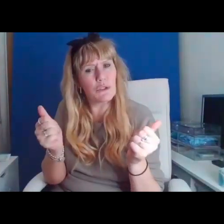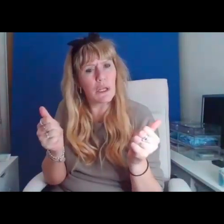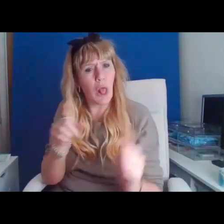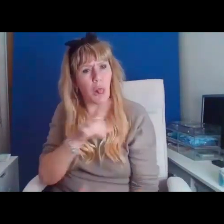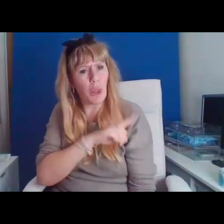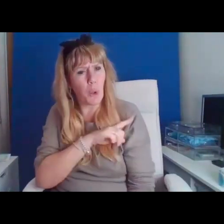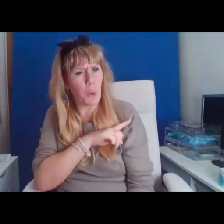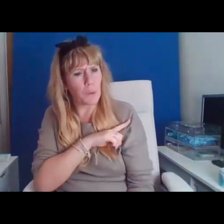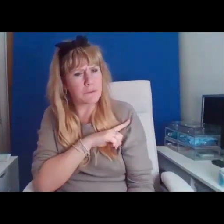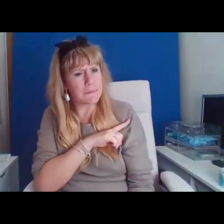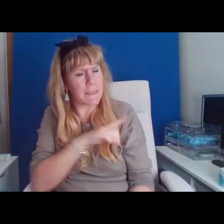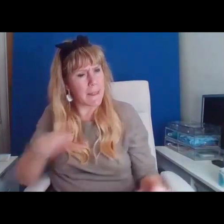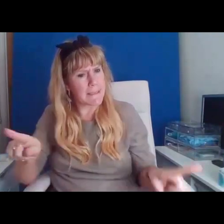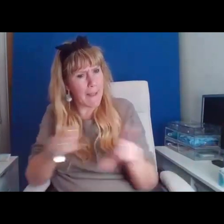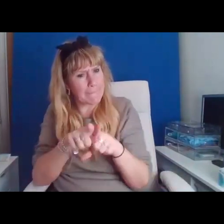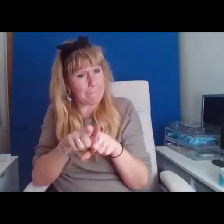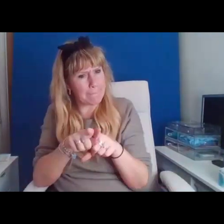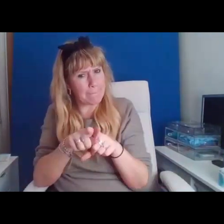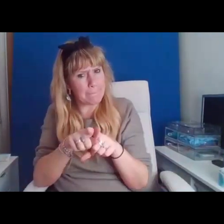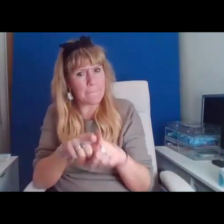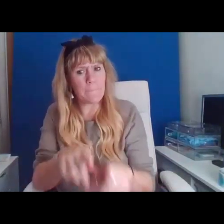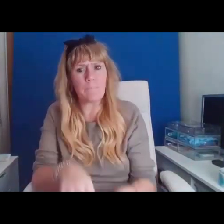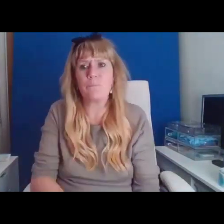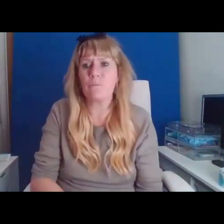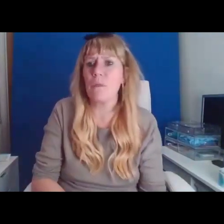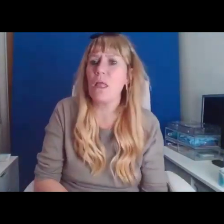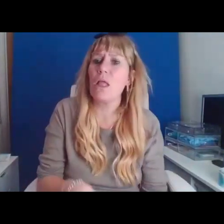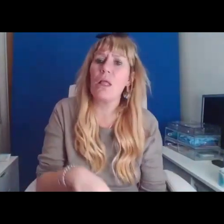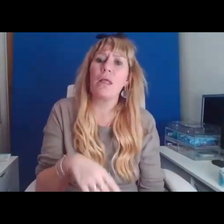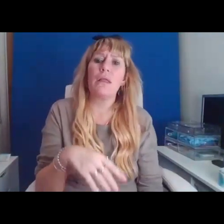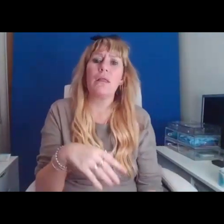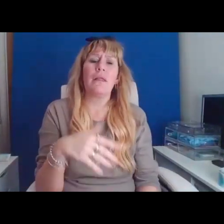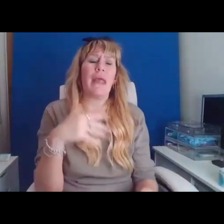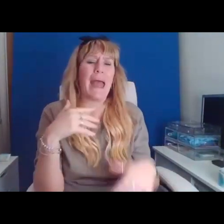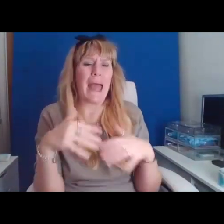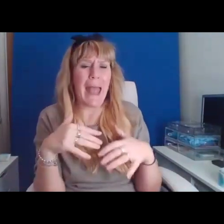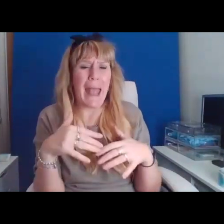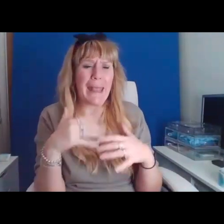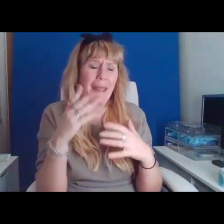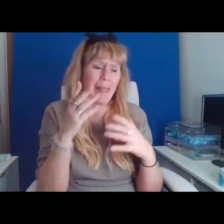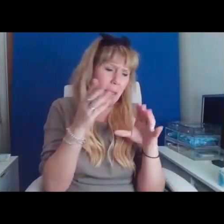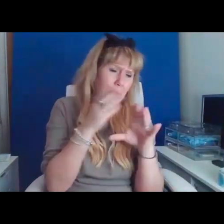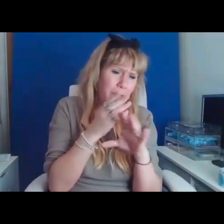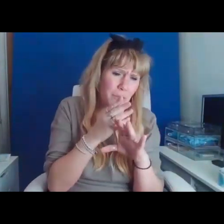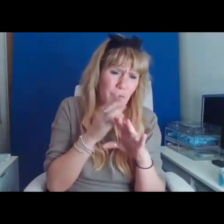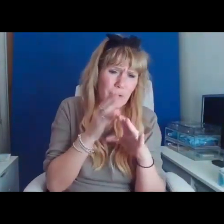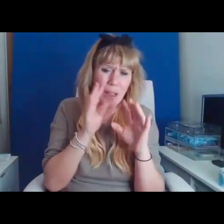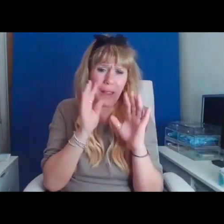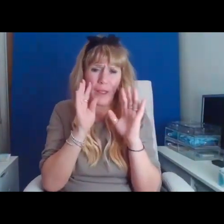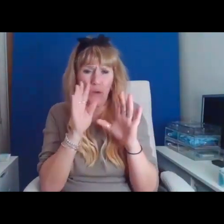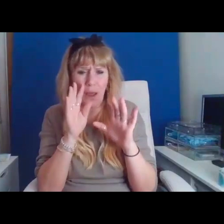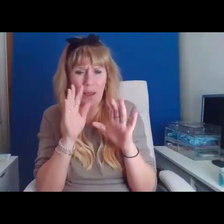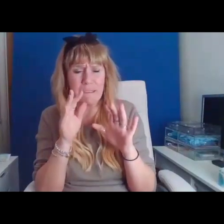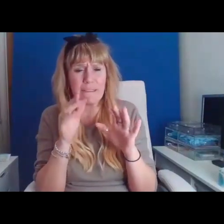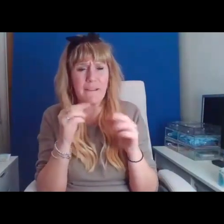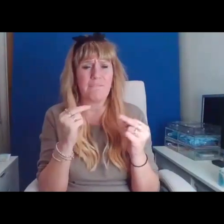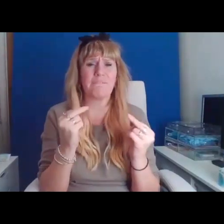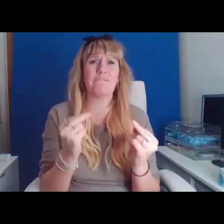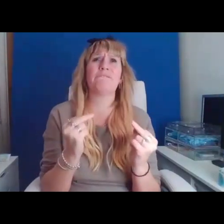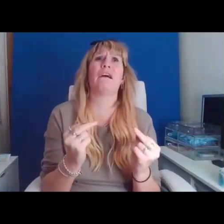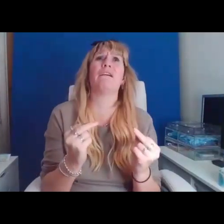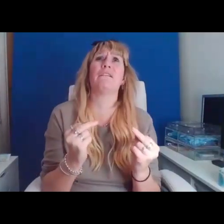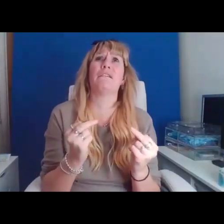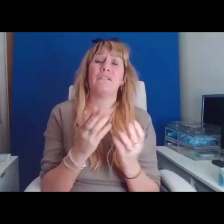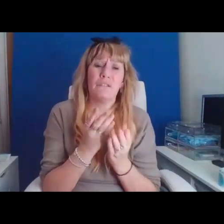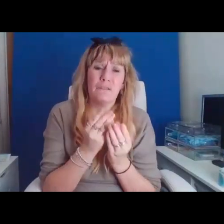Thorn, sin, tear, burden, ache, mystery, cry, fuck, run dry.